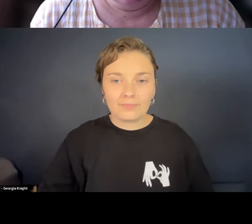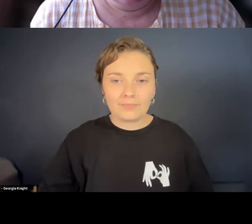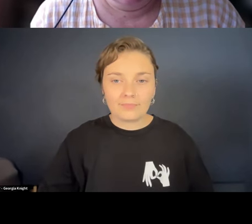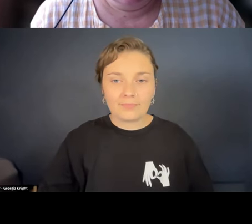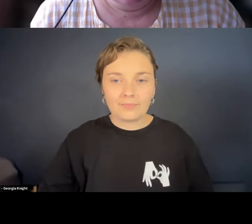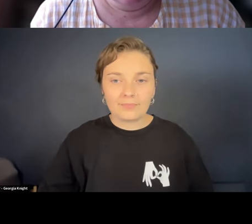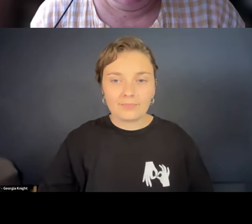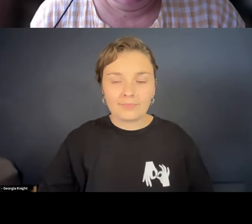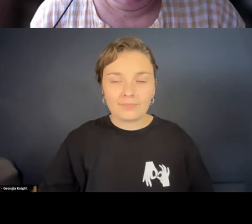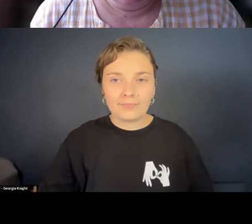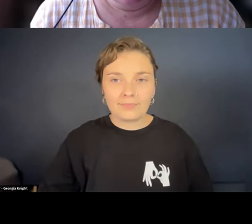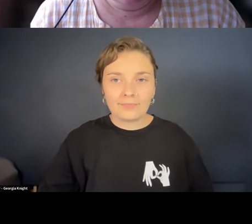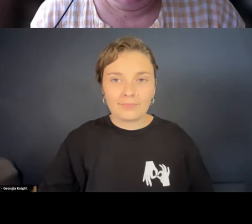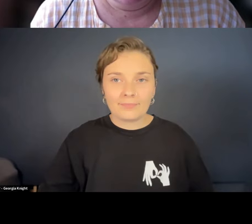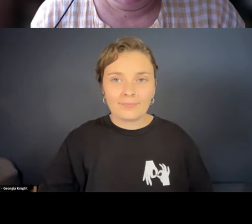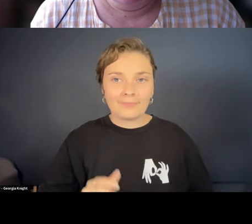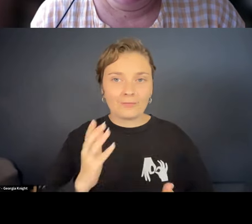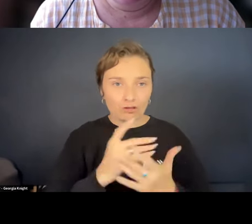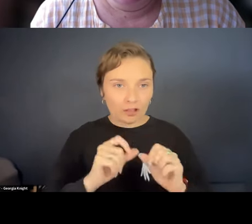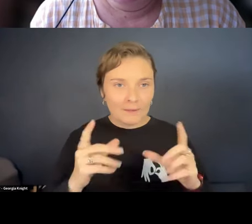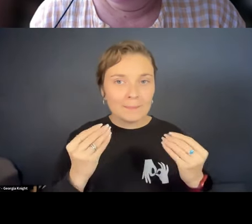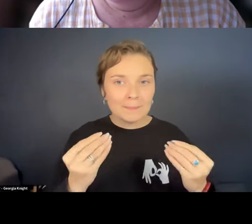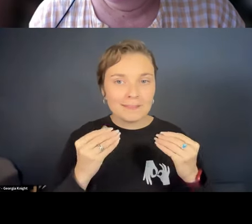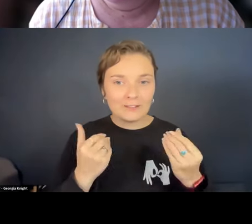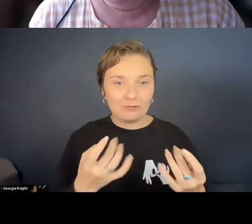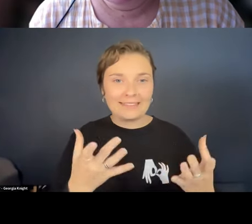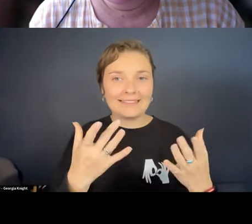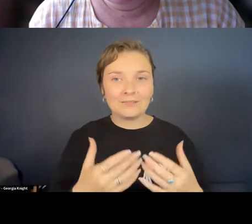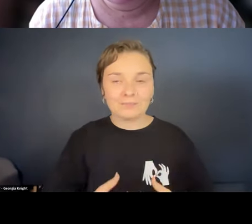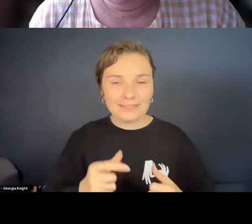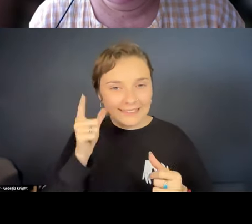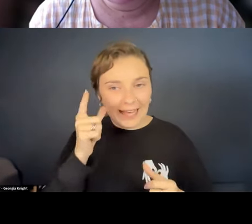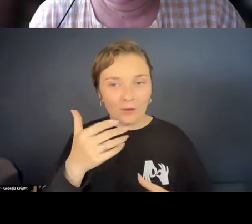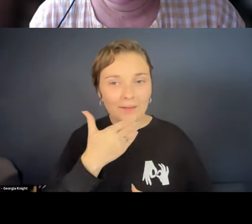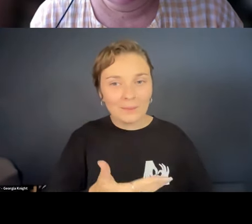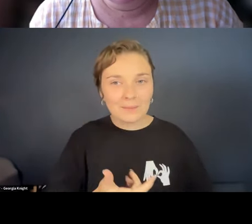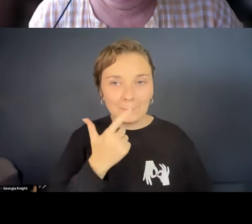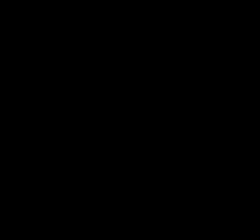Okay. Screech. Go. Sound. Thank you.